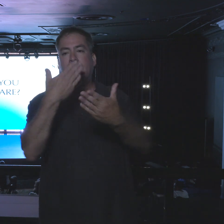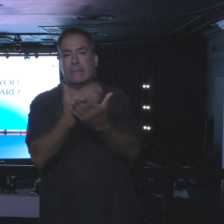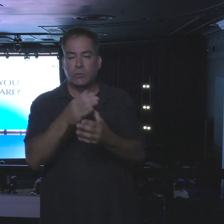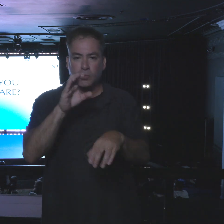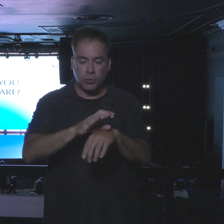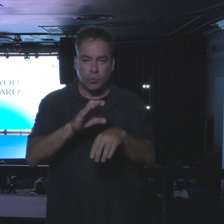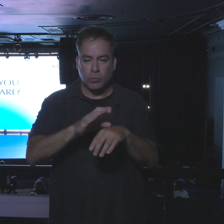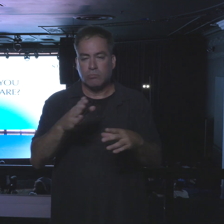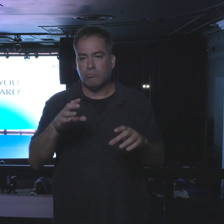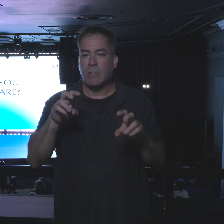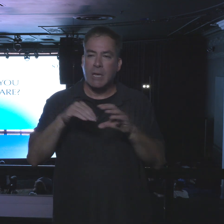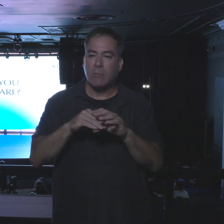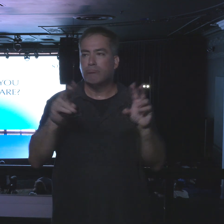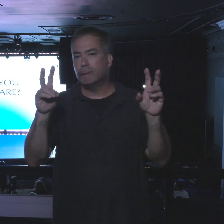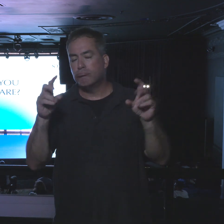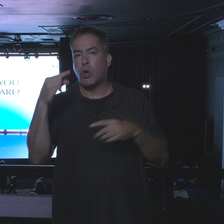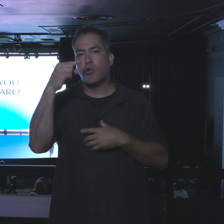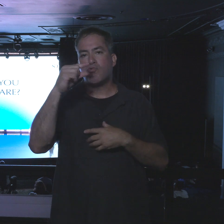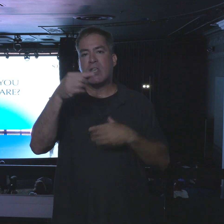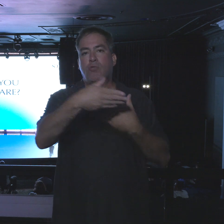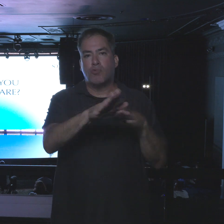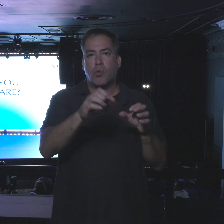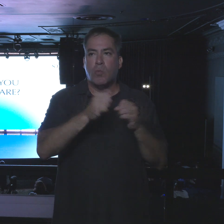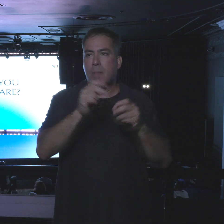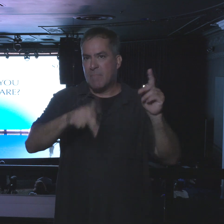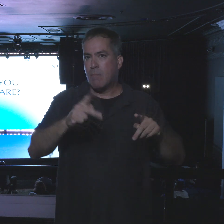in the green room with so-and-so and so-and-so.